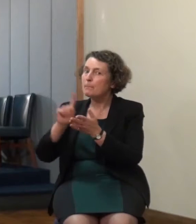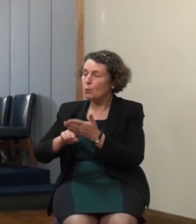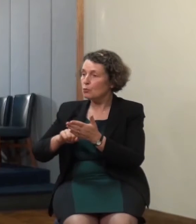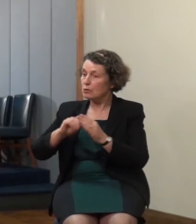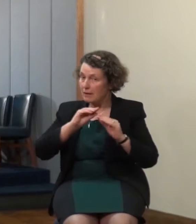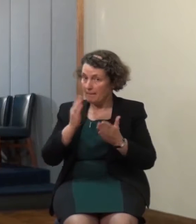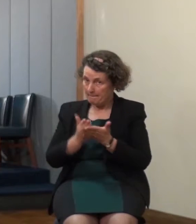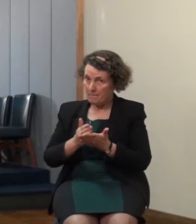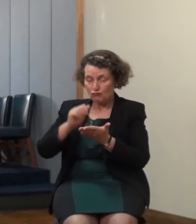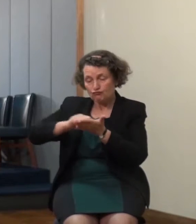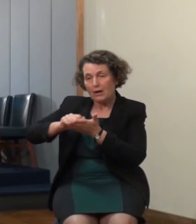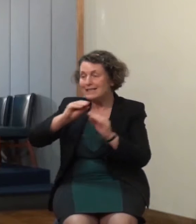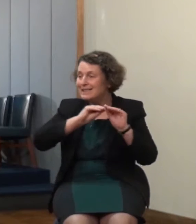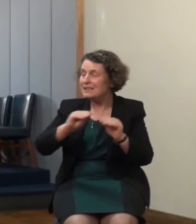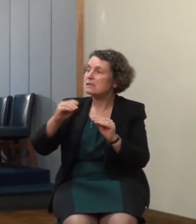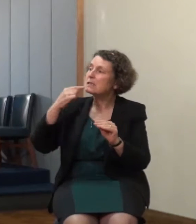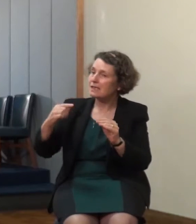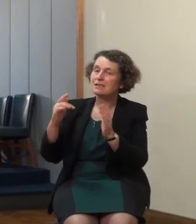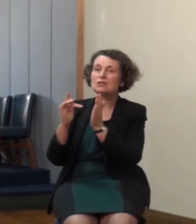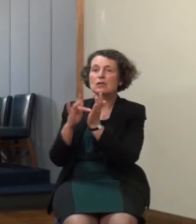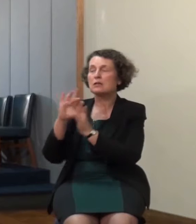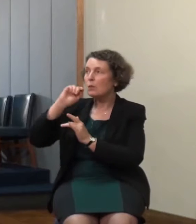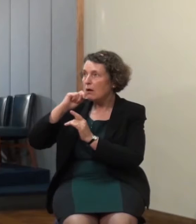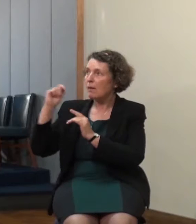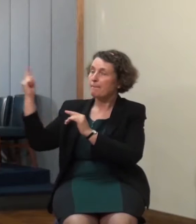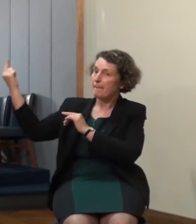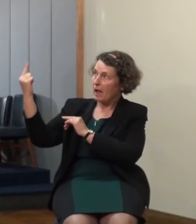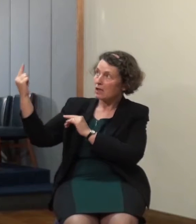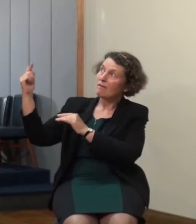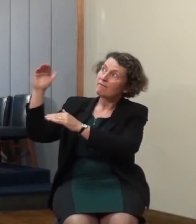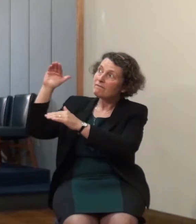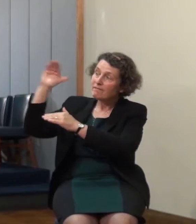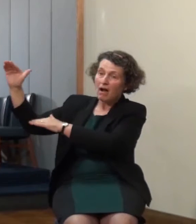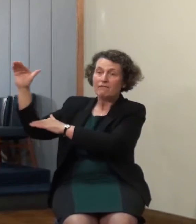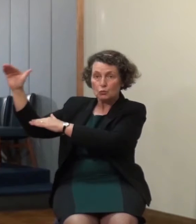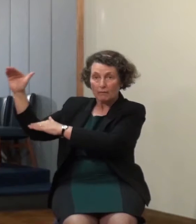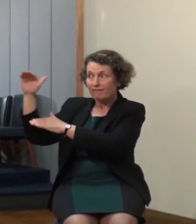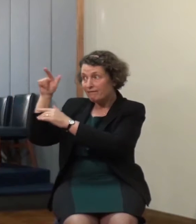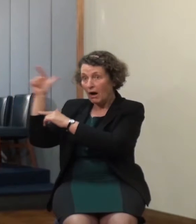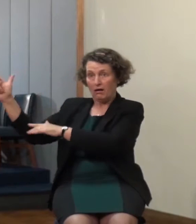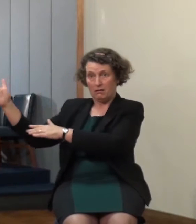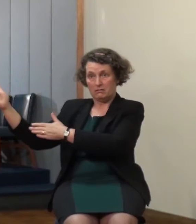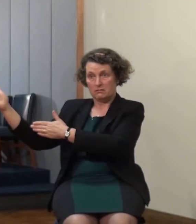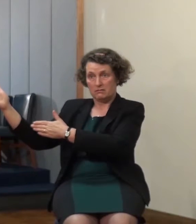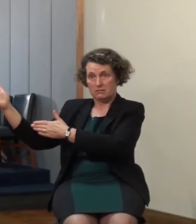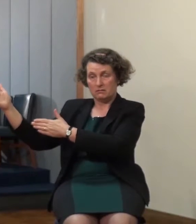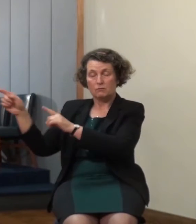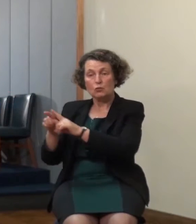Christ will be in some considerable time and Christ is teaching that in these very parallels there's going to be